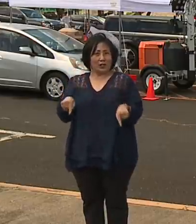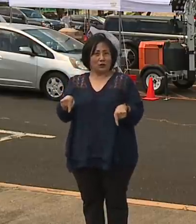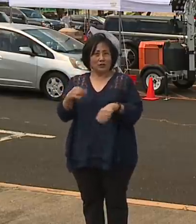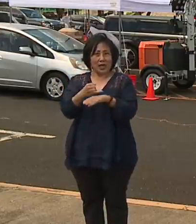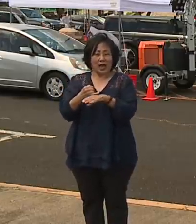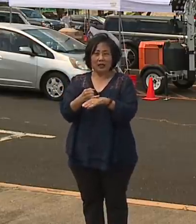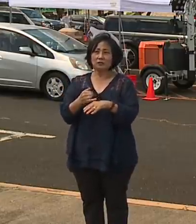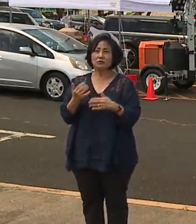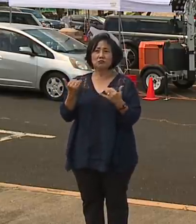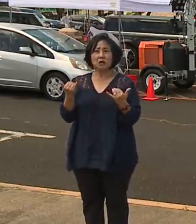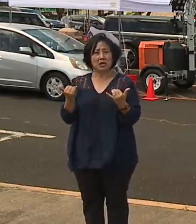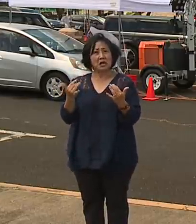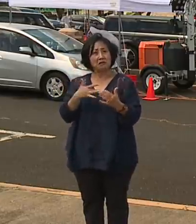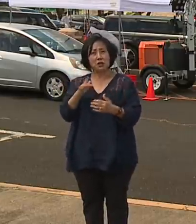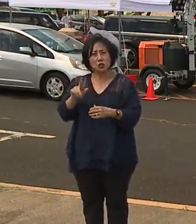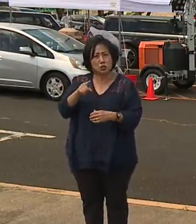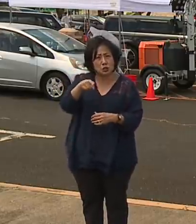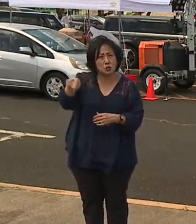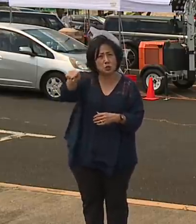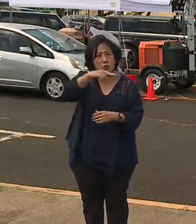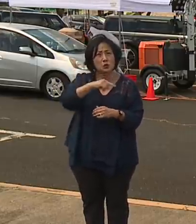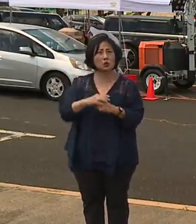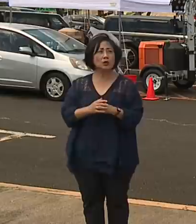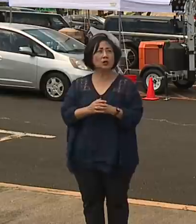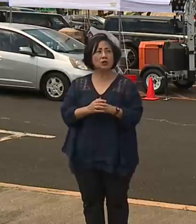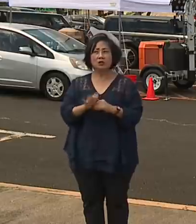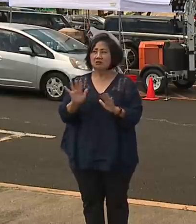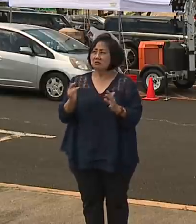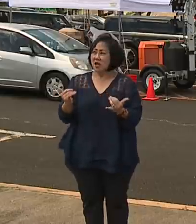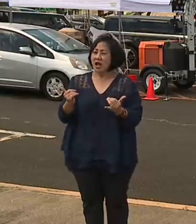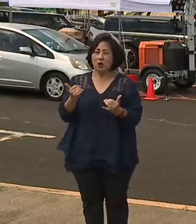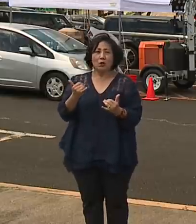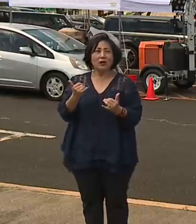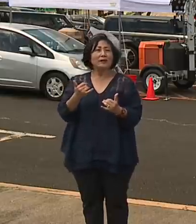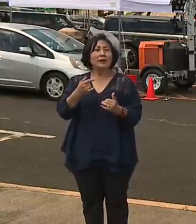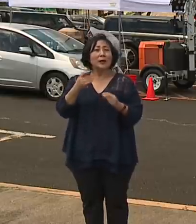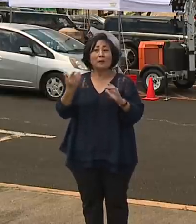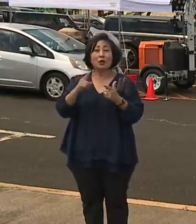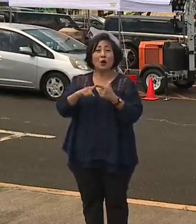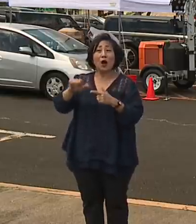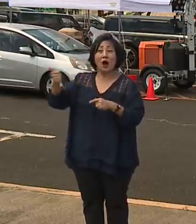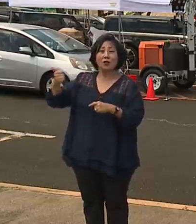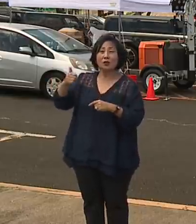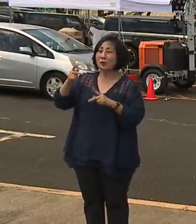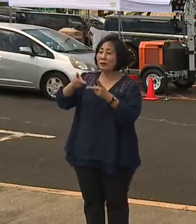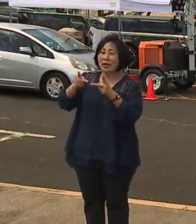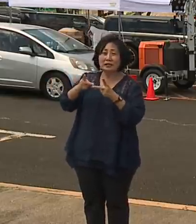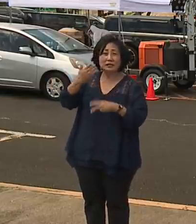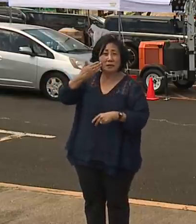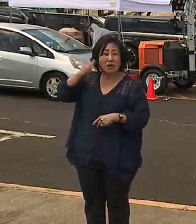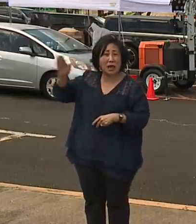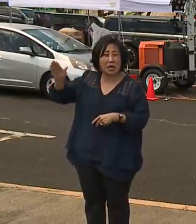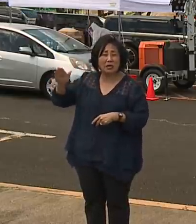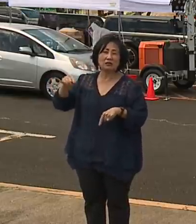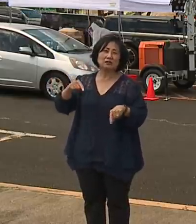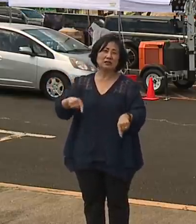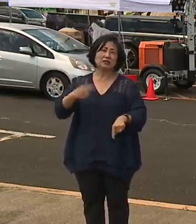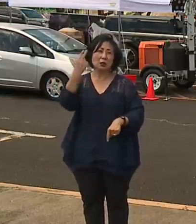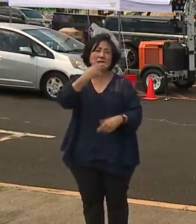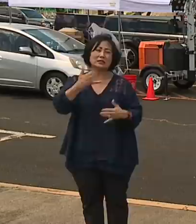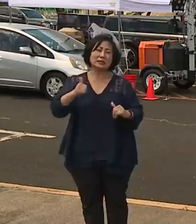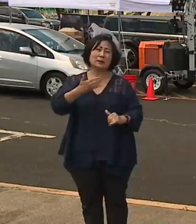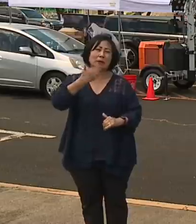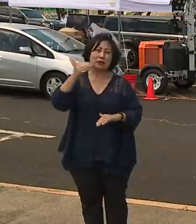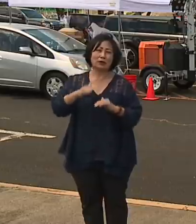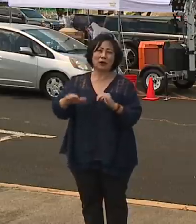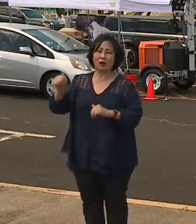that right now you're in still a better place than many of the other hot spots around the country and around